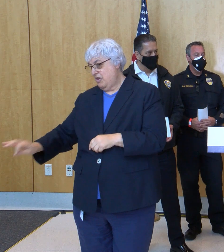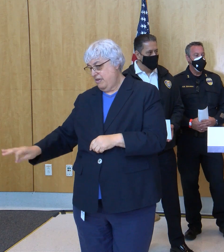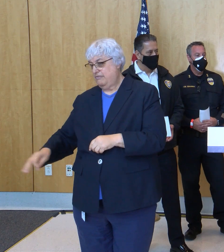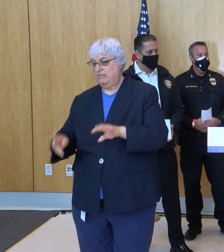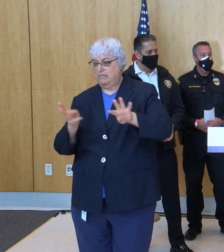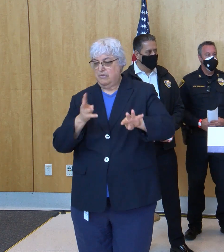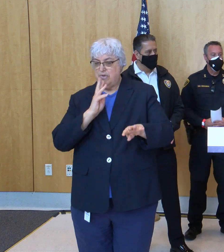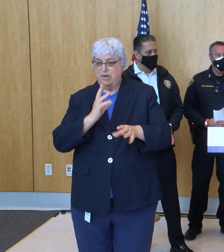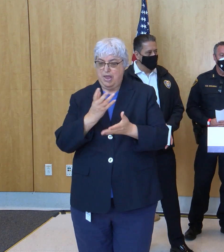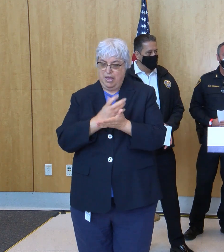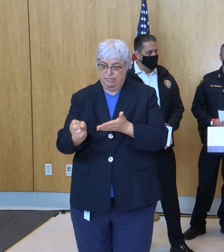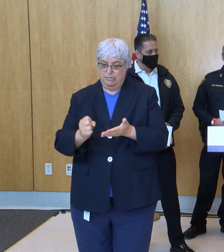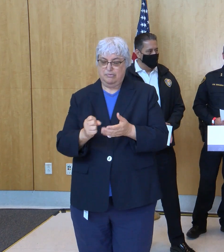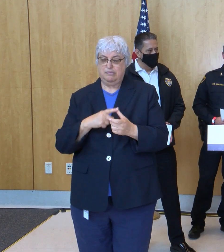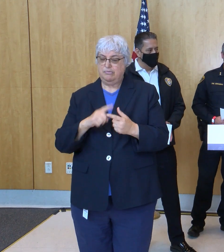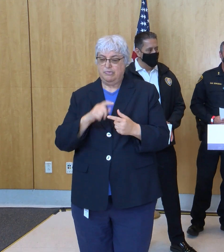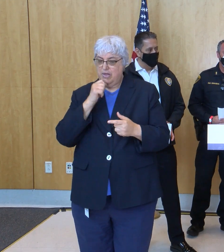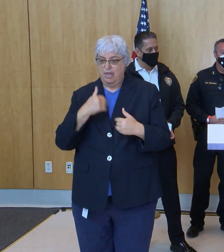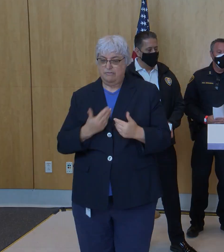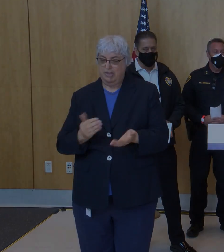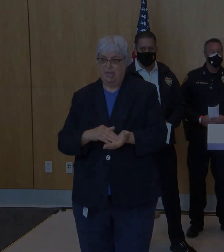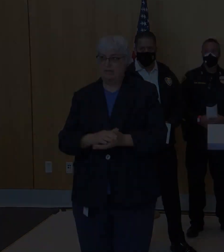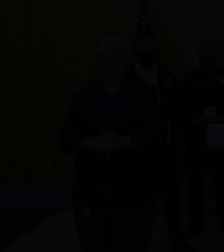house so that you do not have that happen to you as well.